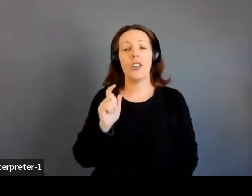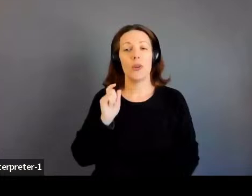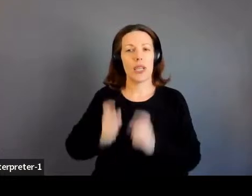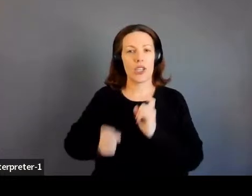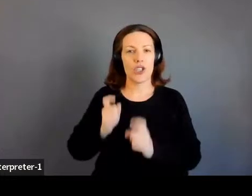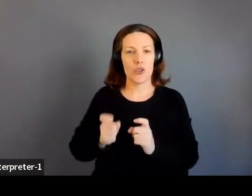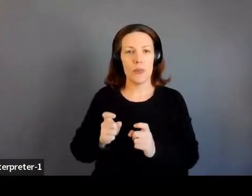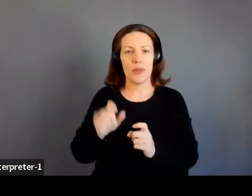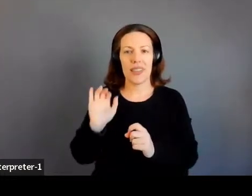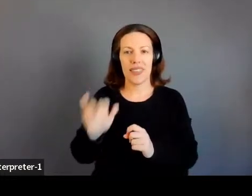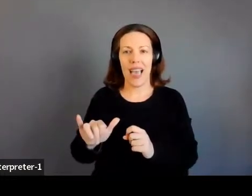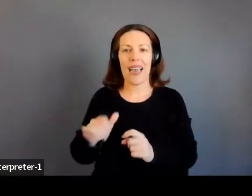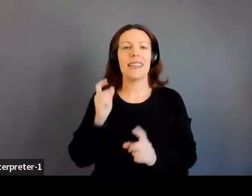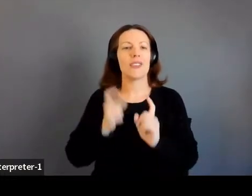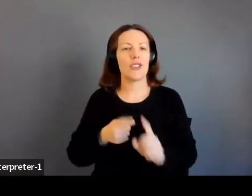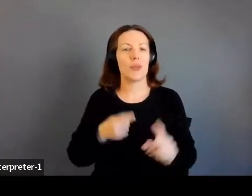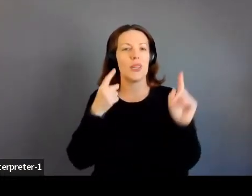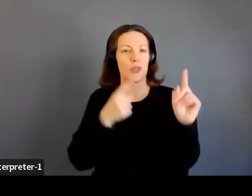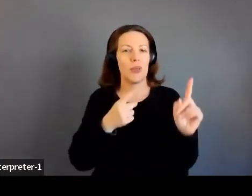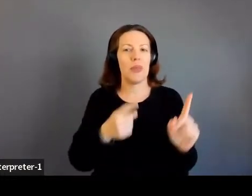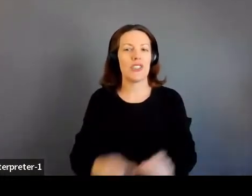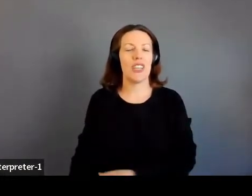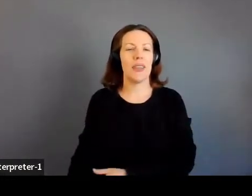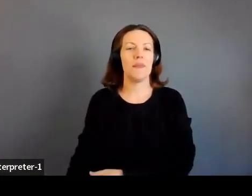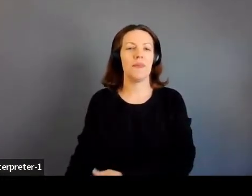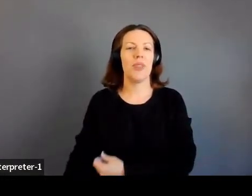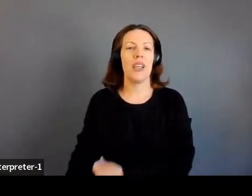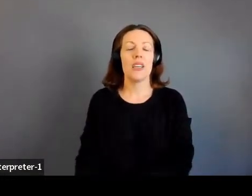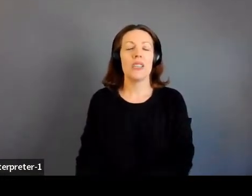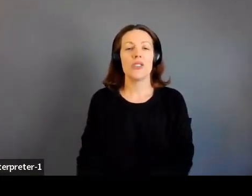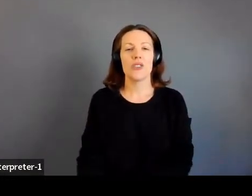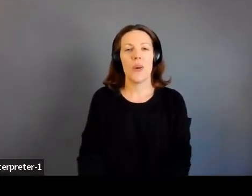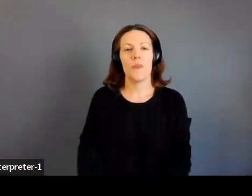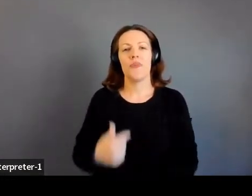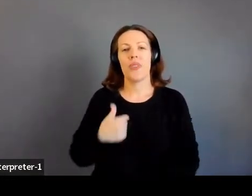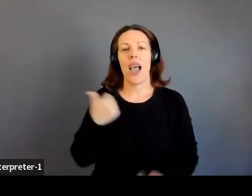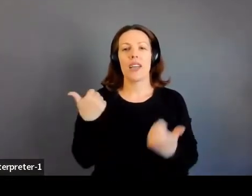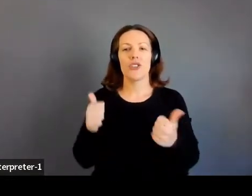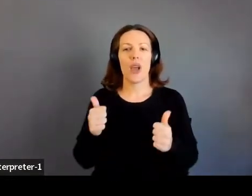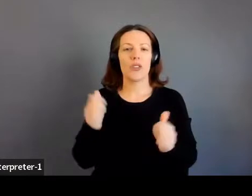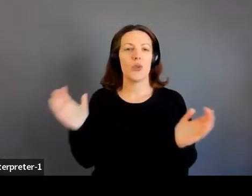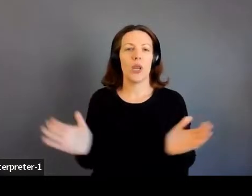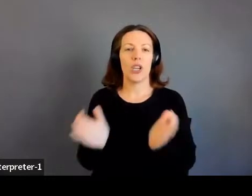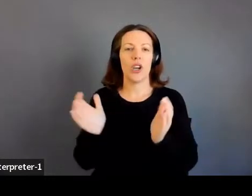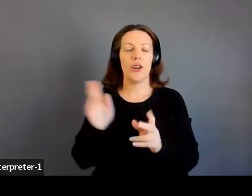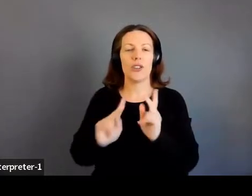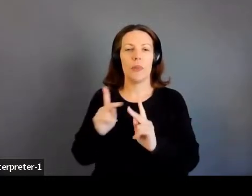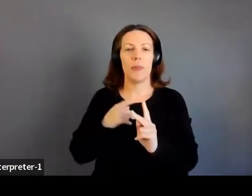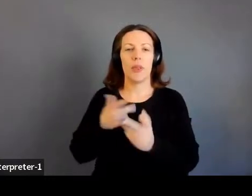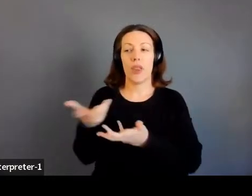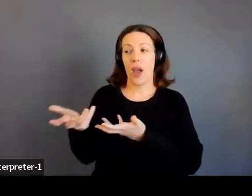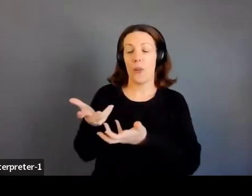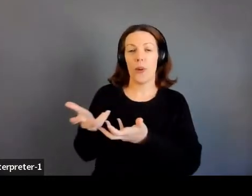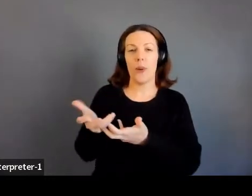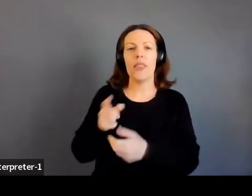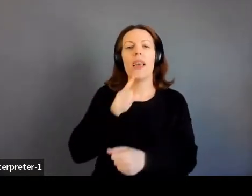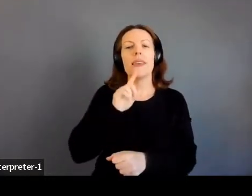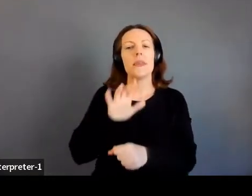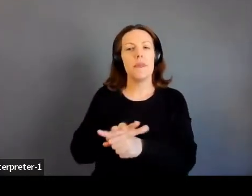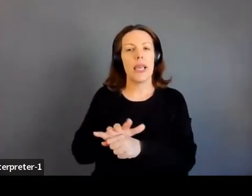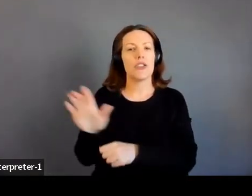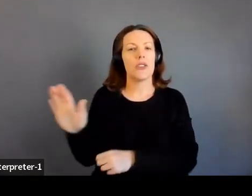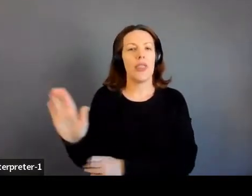that is contributing to the mission. And so I always try to encourage the people that I work most closely with to make sure that they